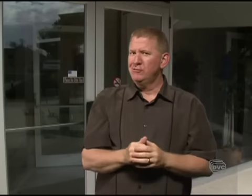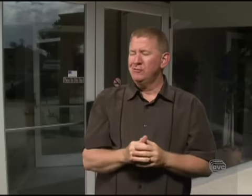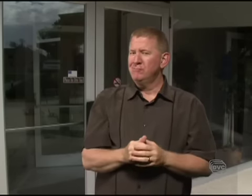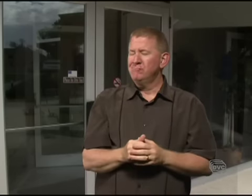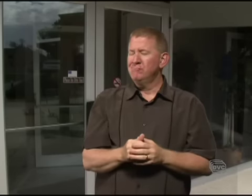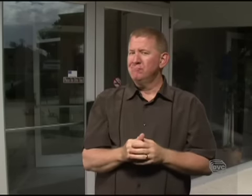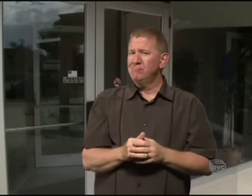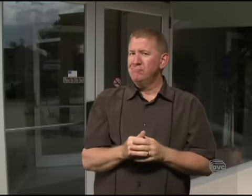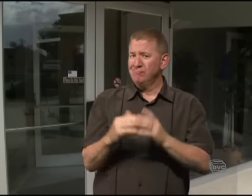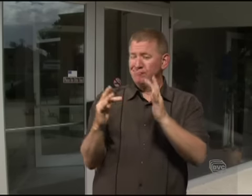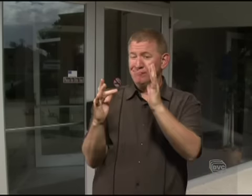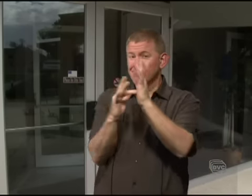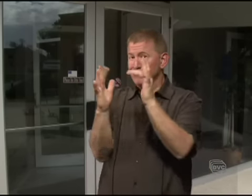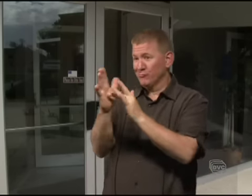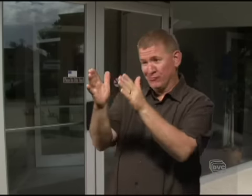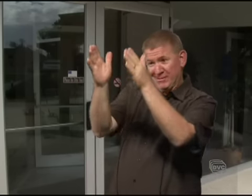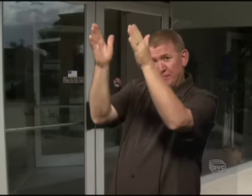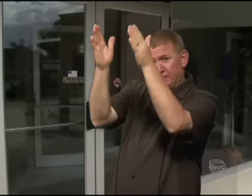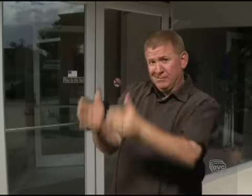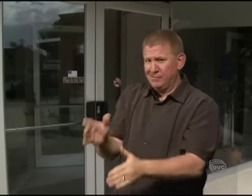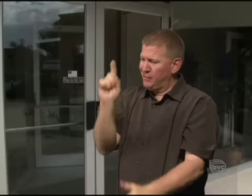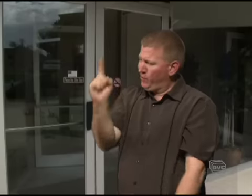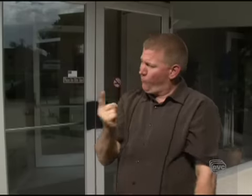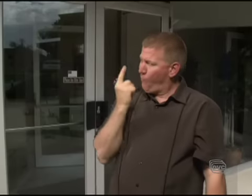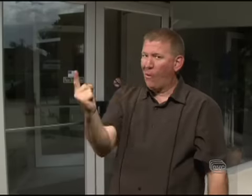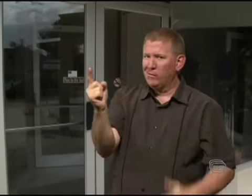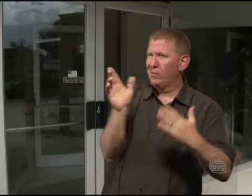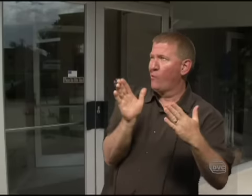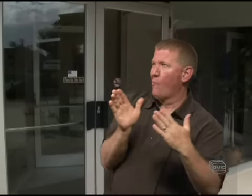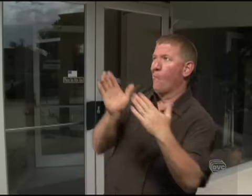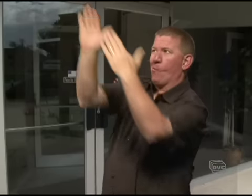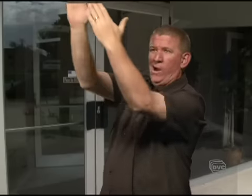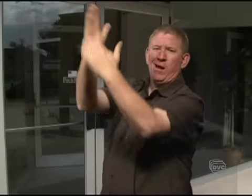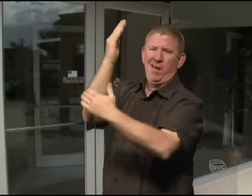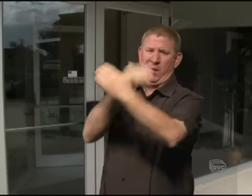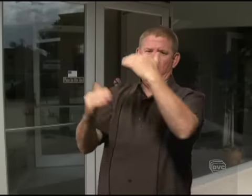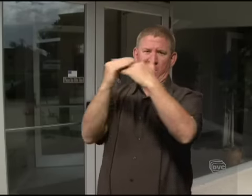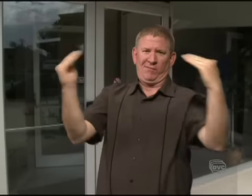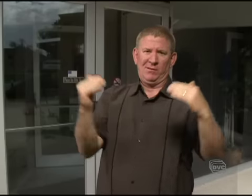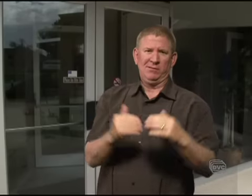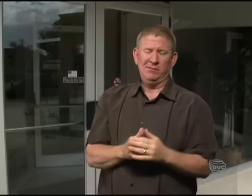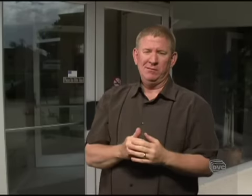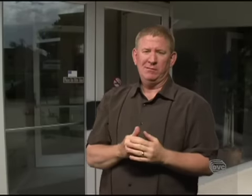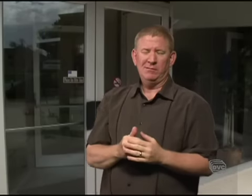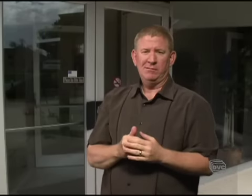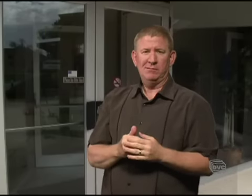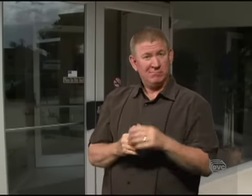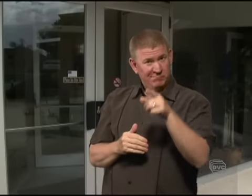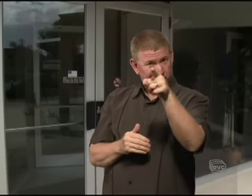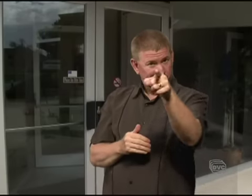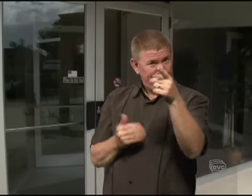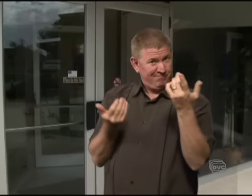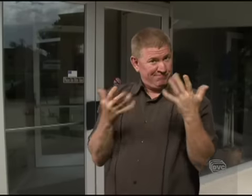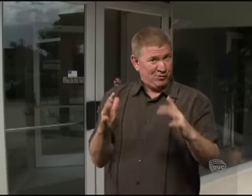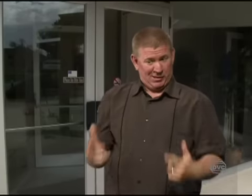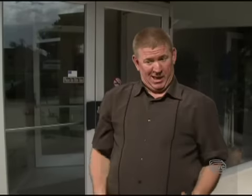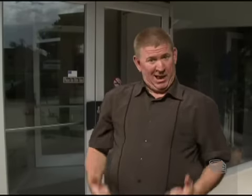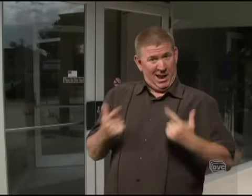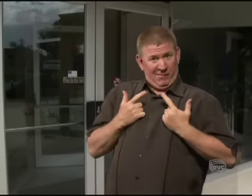and Jesus Christ is the only one who can get us there. have you given your life to